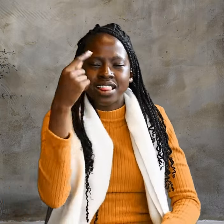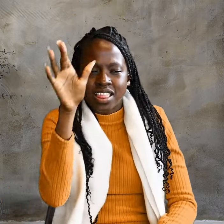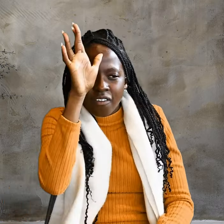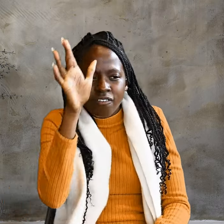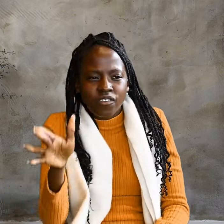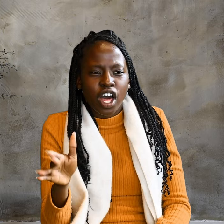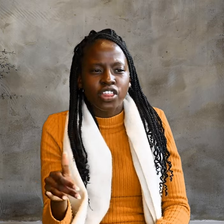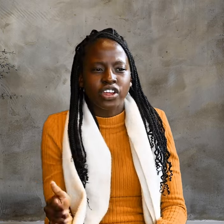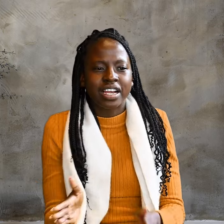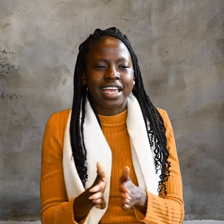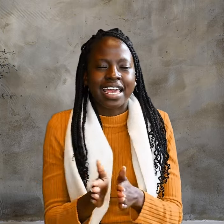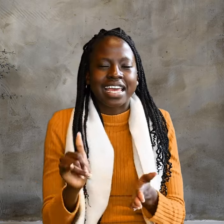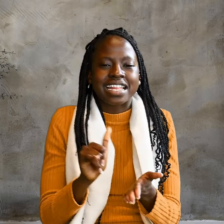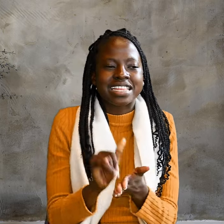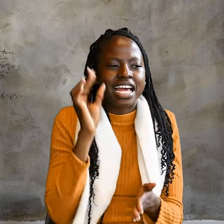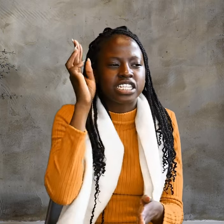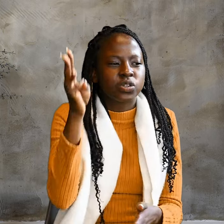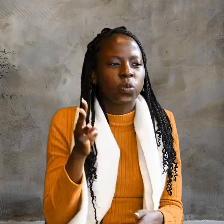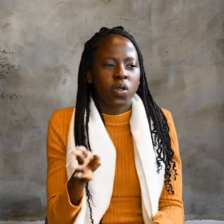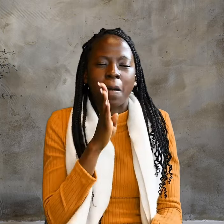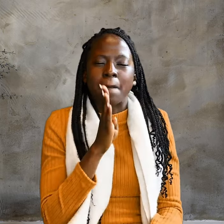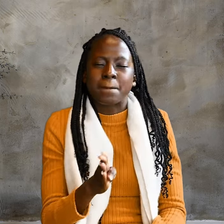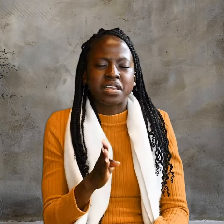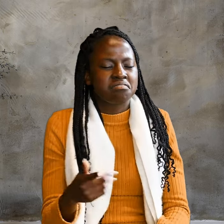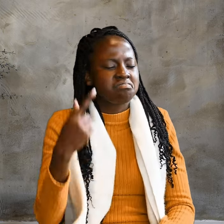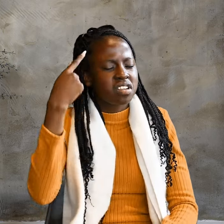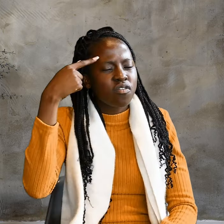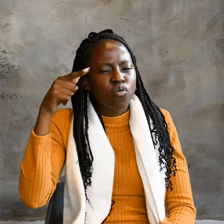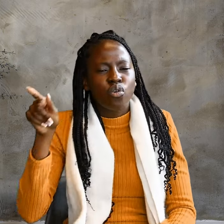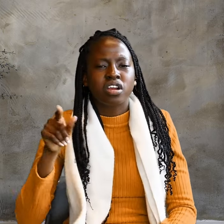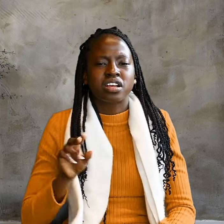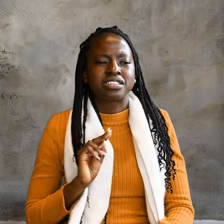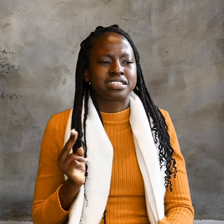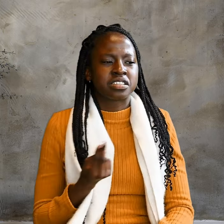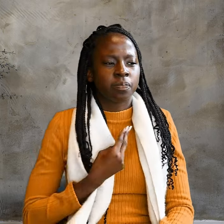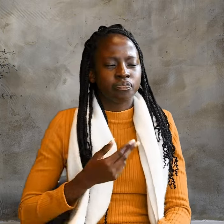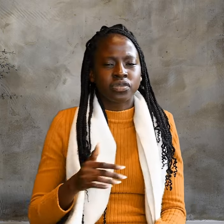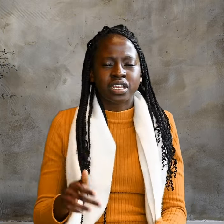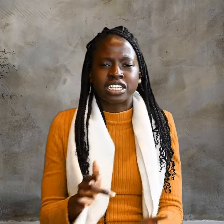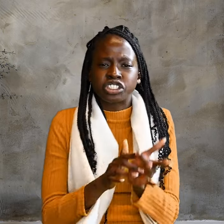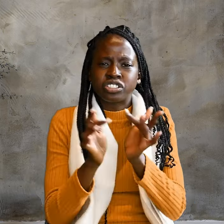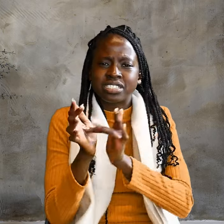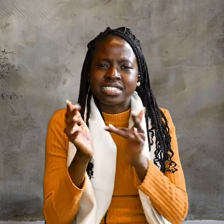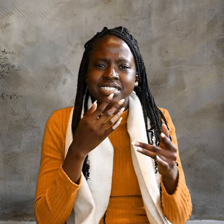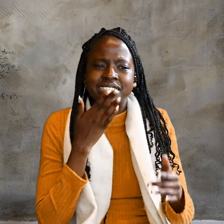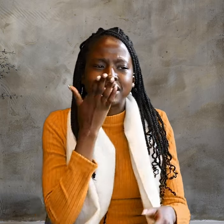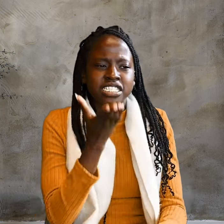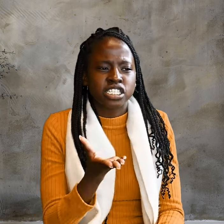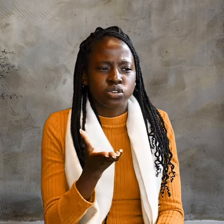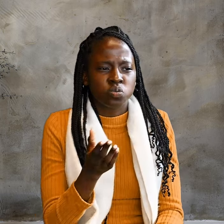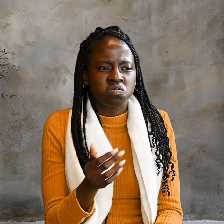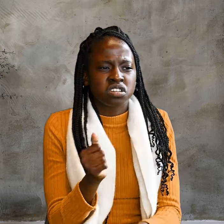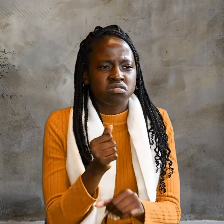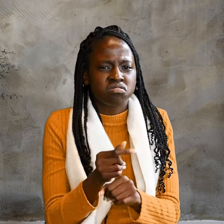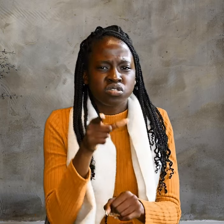will be enough for us. Jesus answered, Don't you know me, Philip?